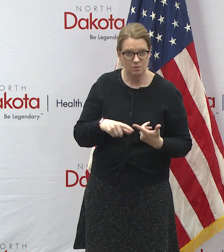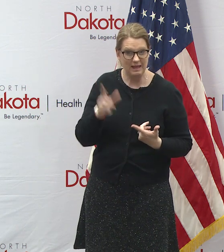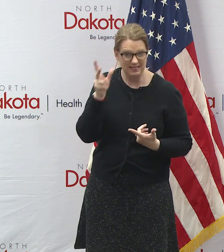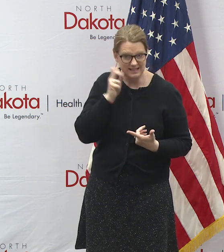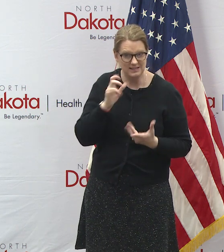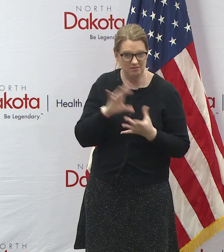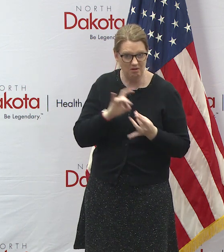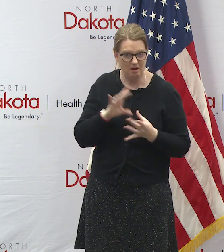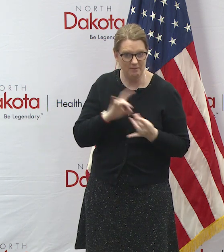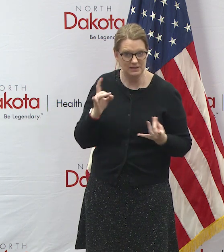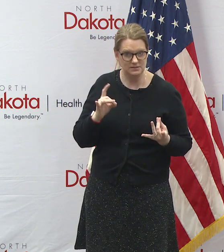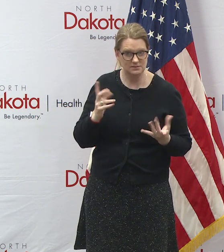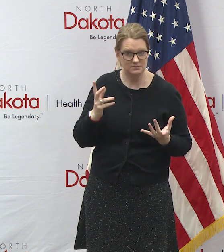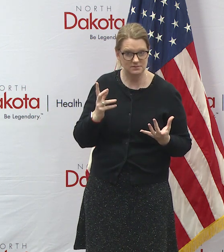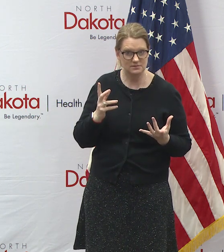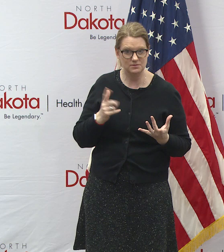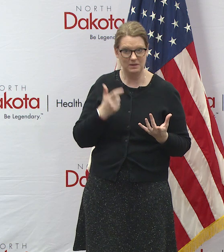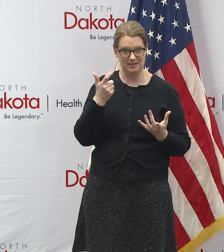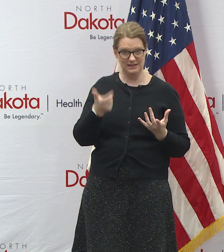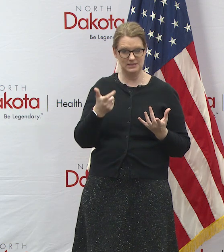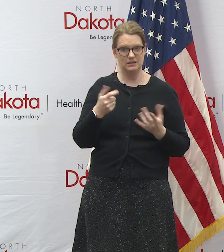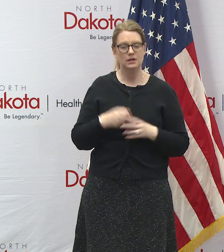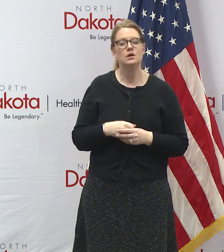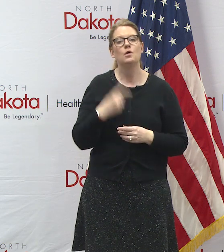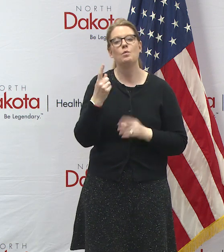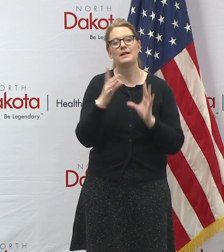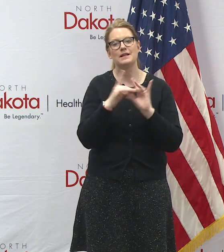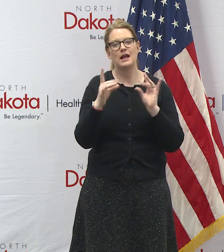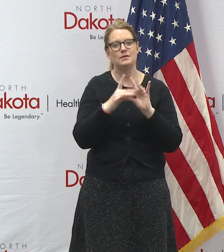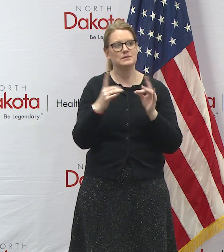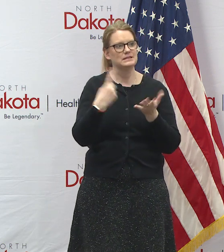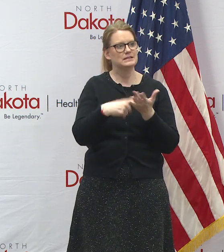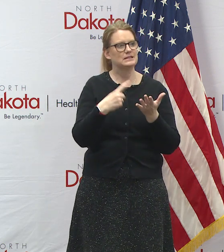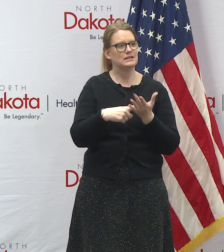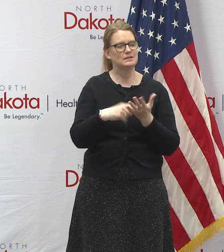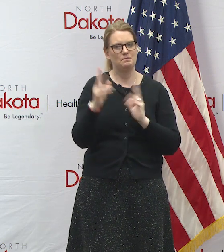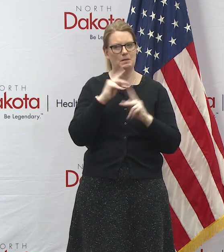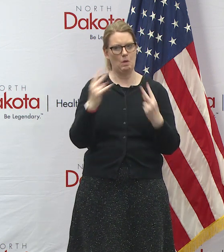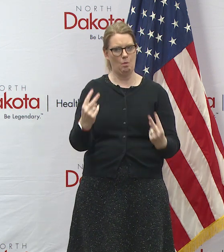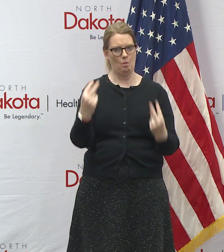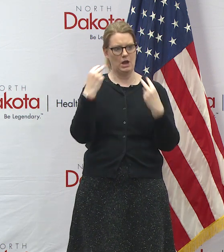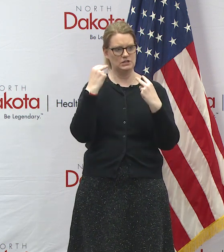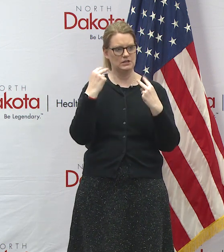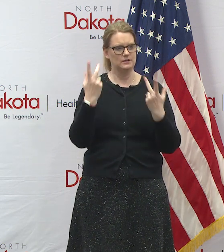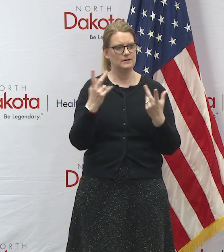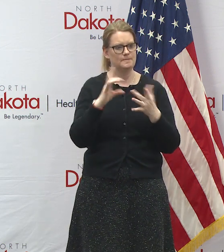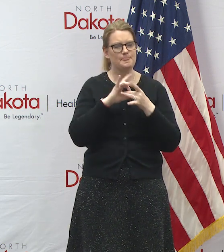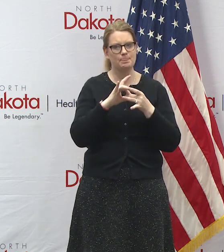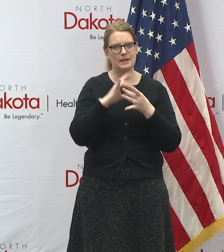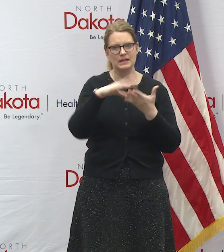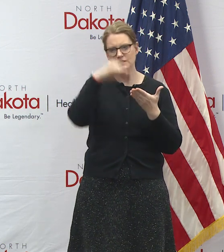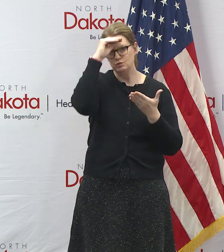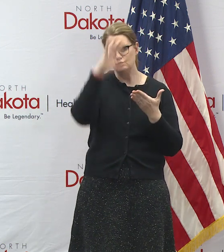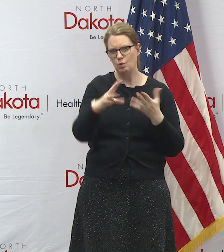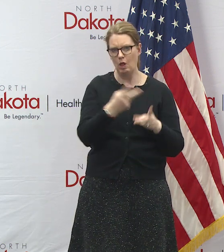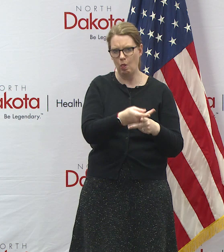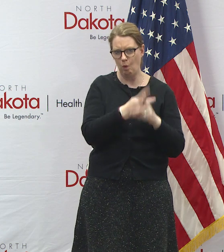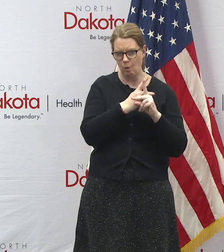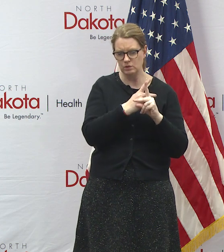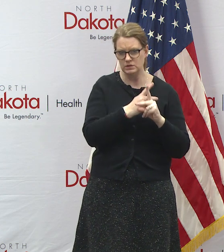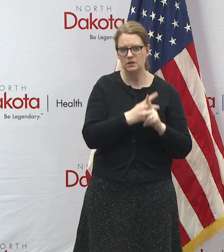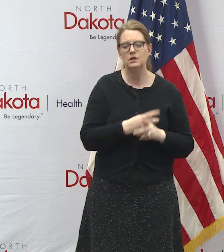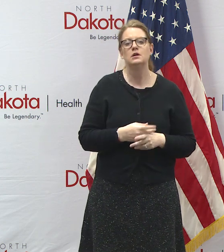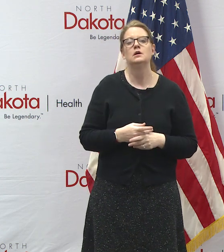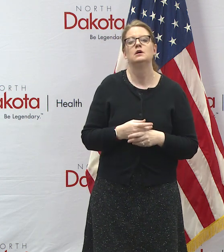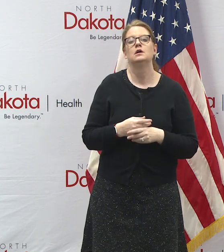comments that are coming in and one of those things we've heard a lot about from people watching online relates to student loans and so today we're